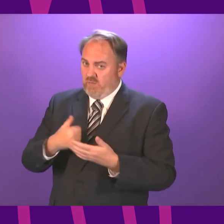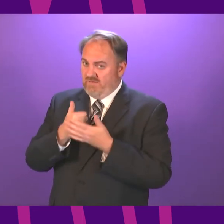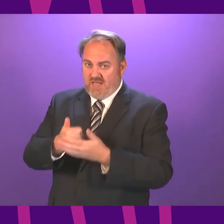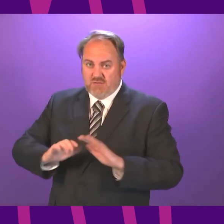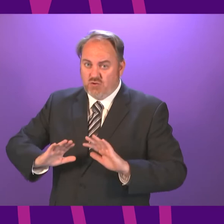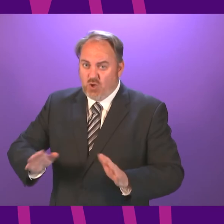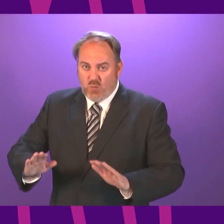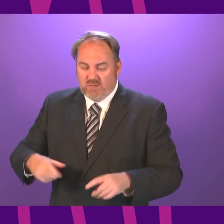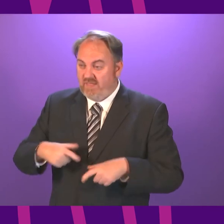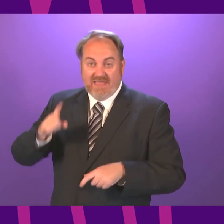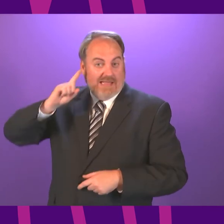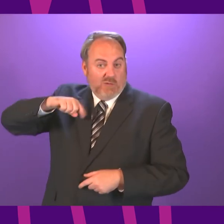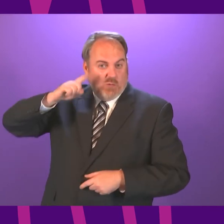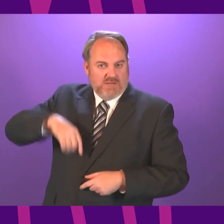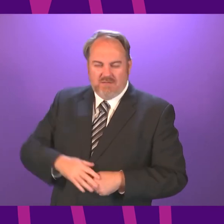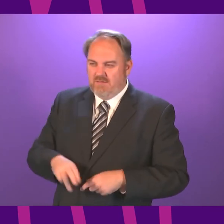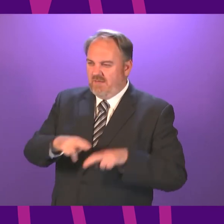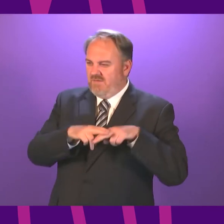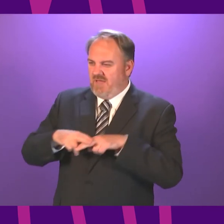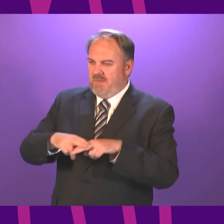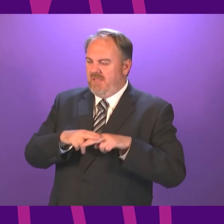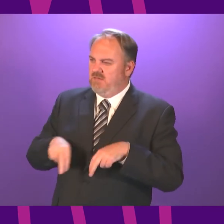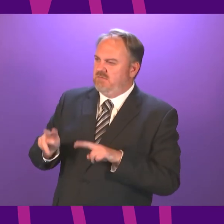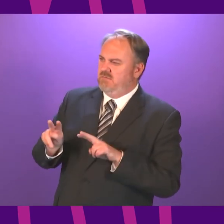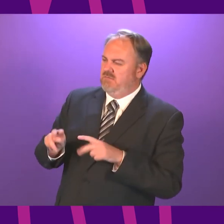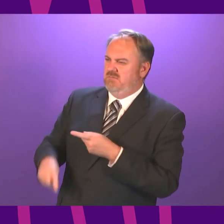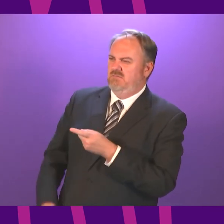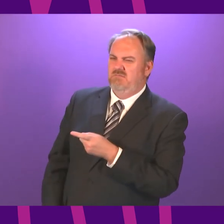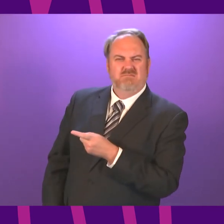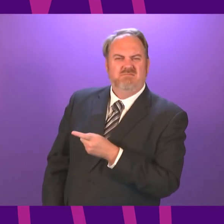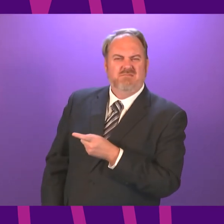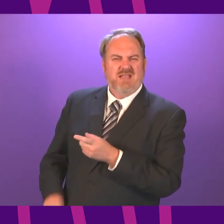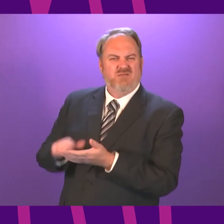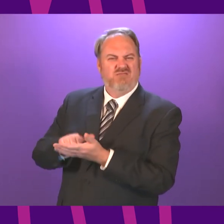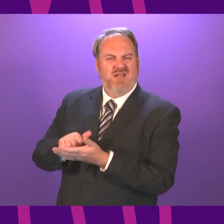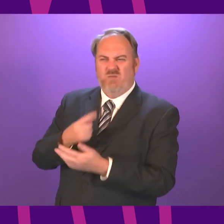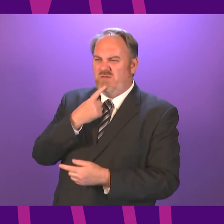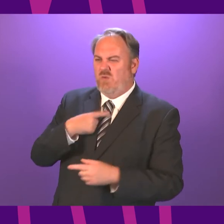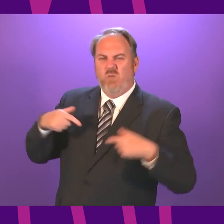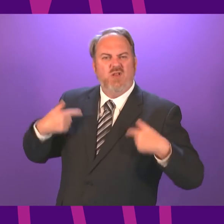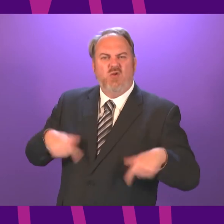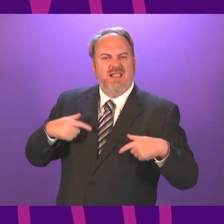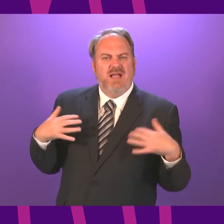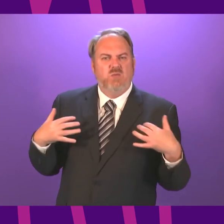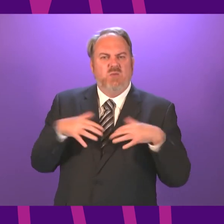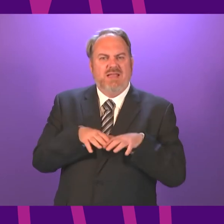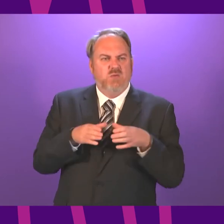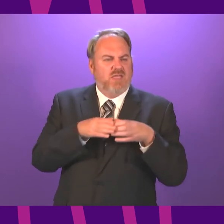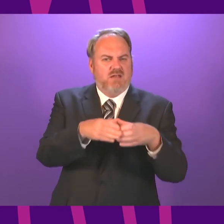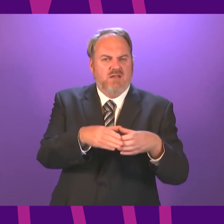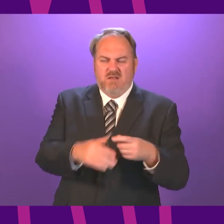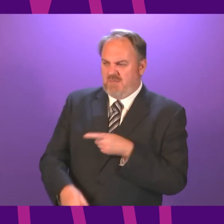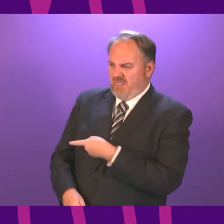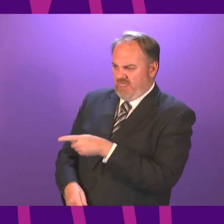The families were surprised there were few words of criticism, especially from the First Minister.